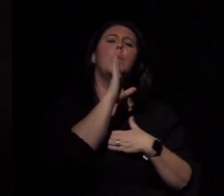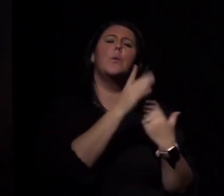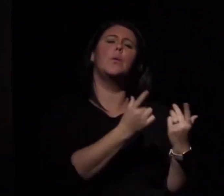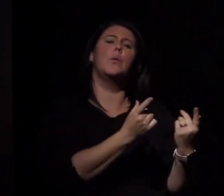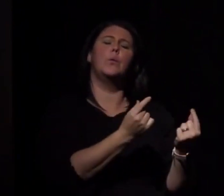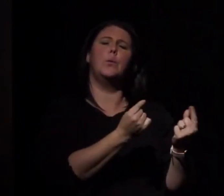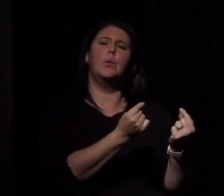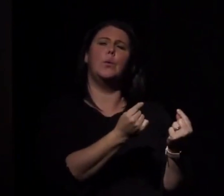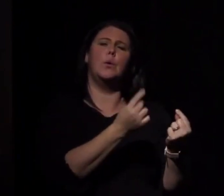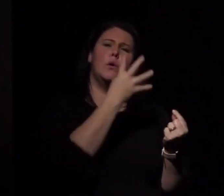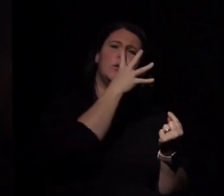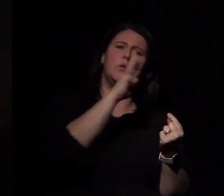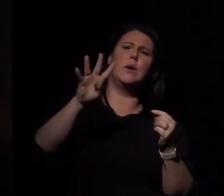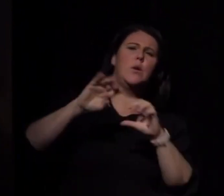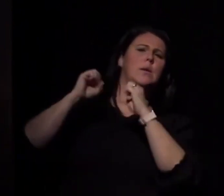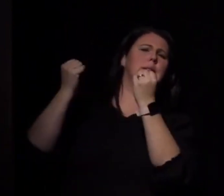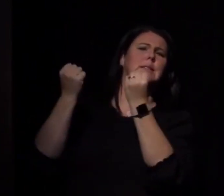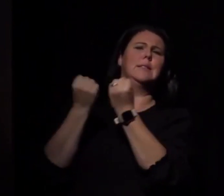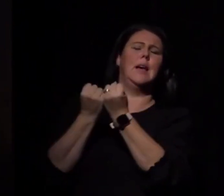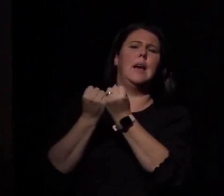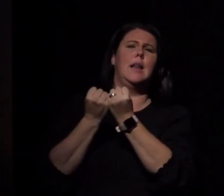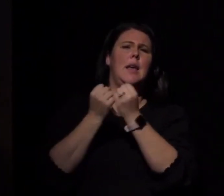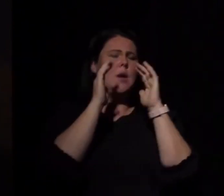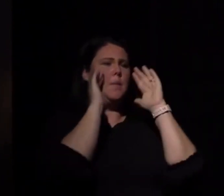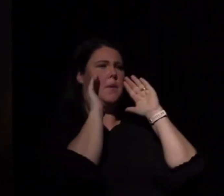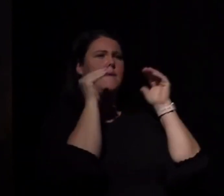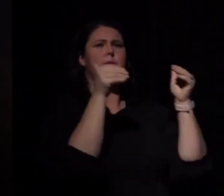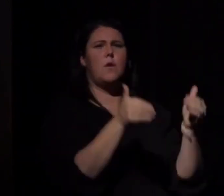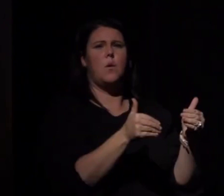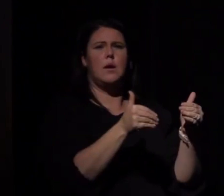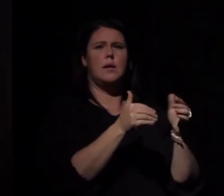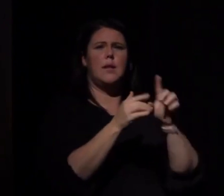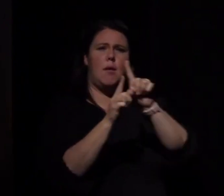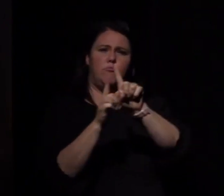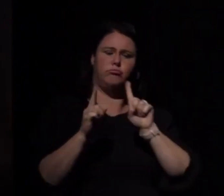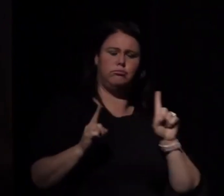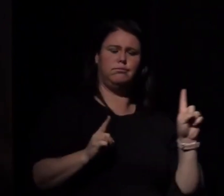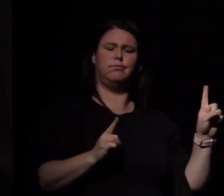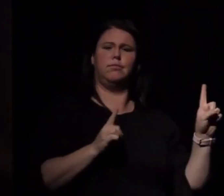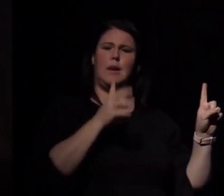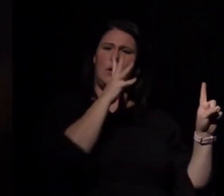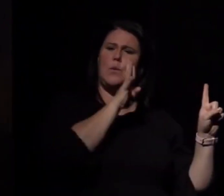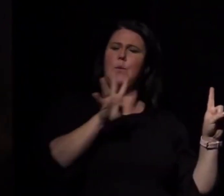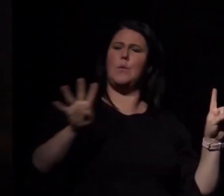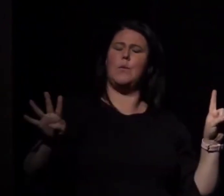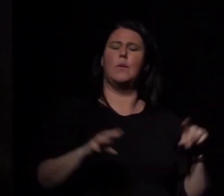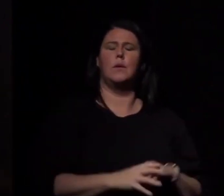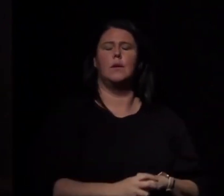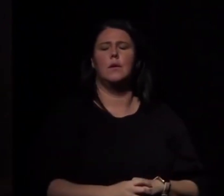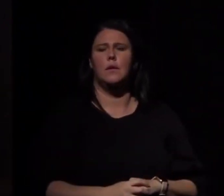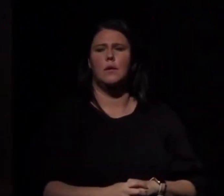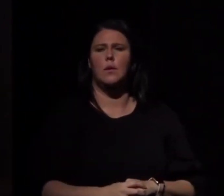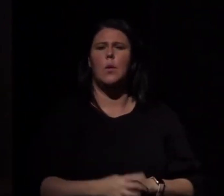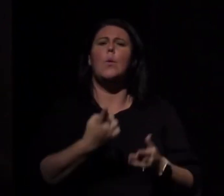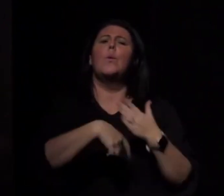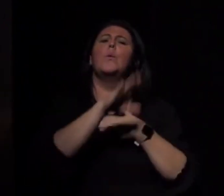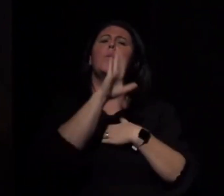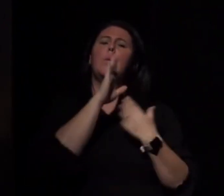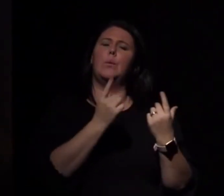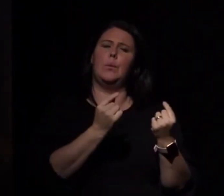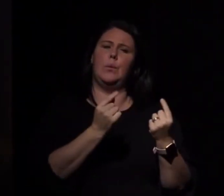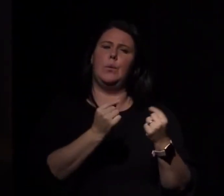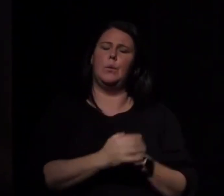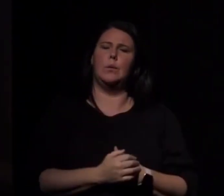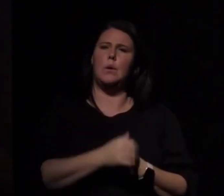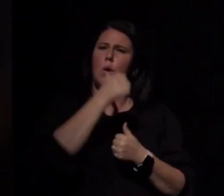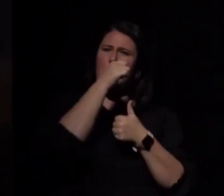programming and not be afraid to swim in a different direction from others? How will you live out your inherent purpose? Remember